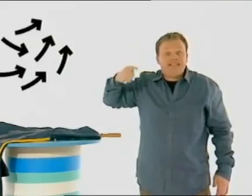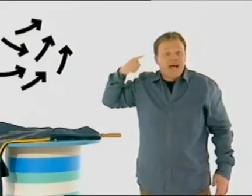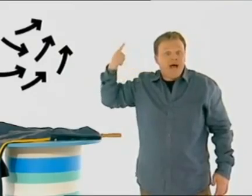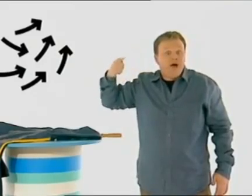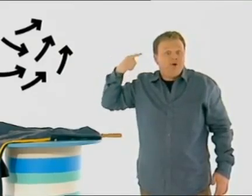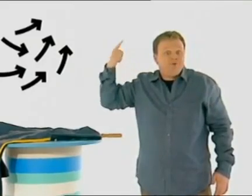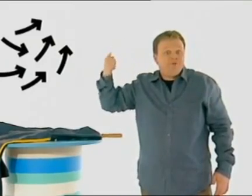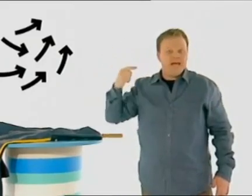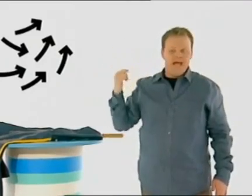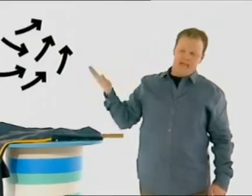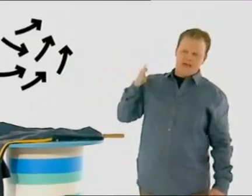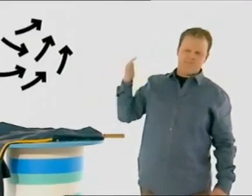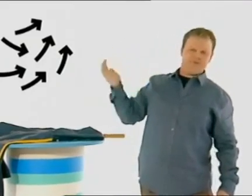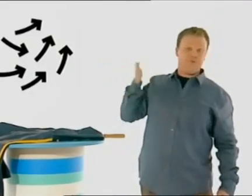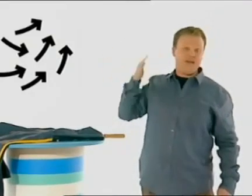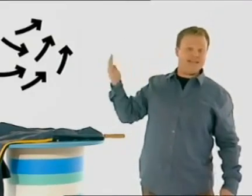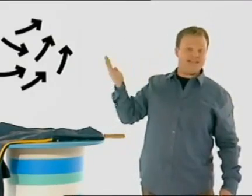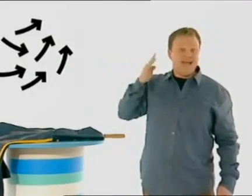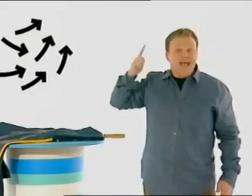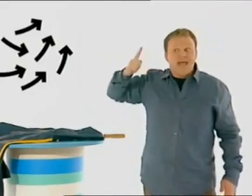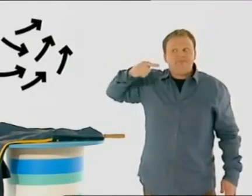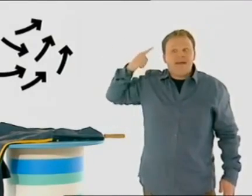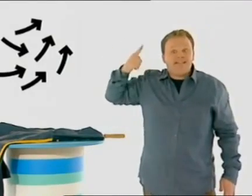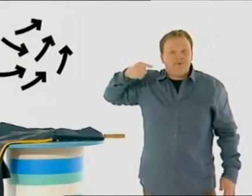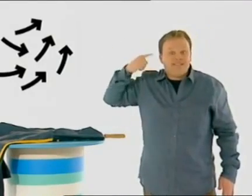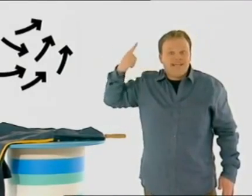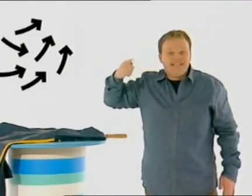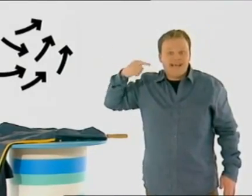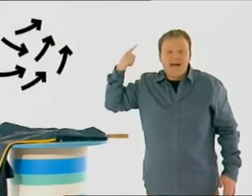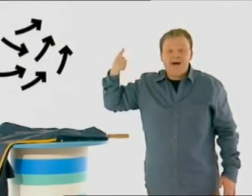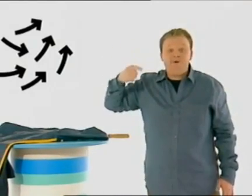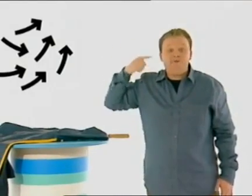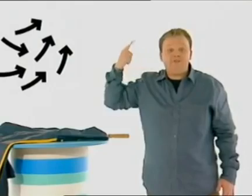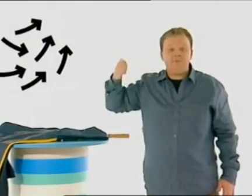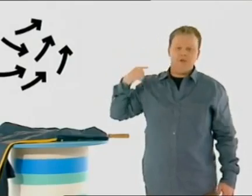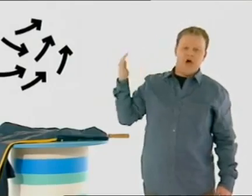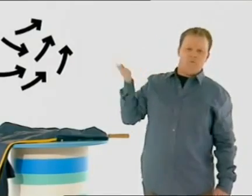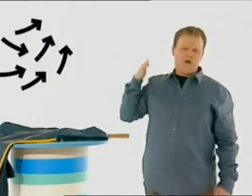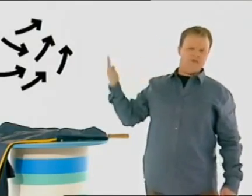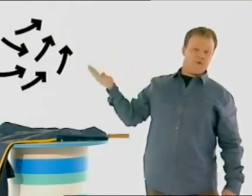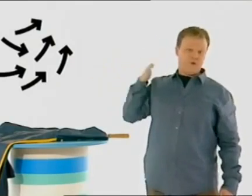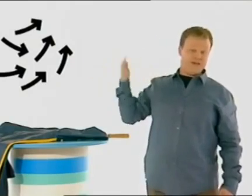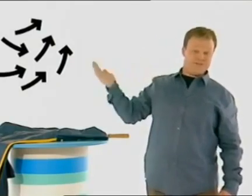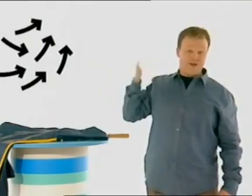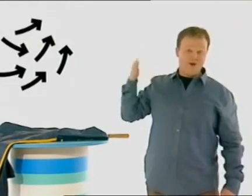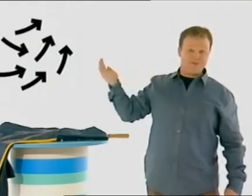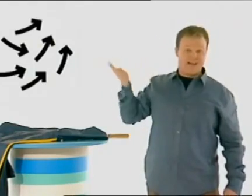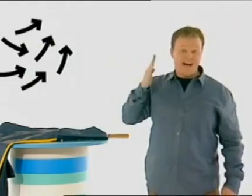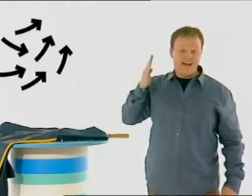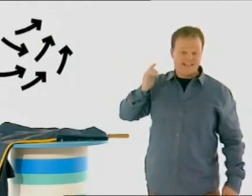sound. Here comes the wind, it makes a whistling sound. And when the wind blows hard,